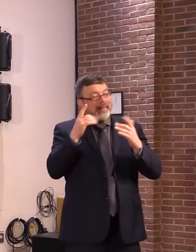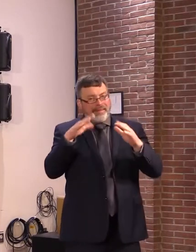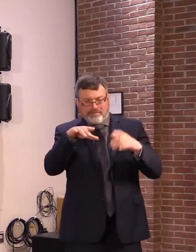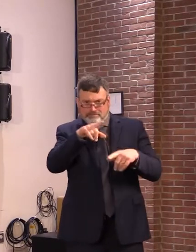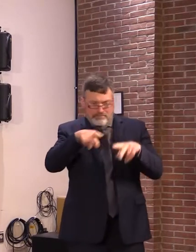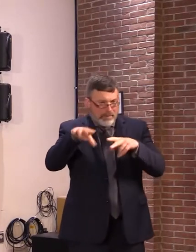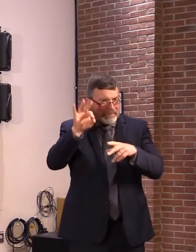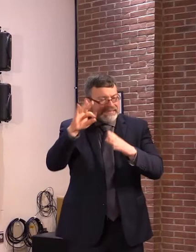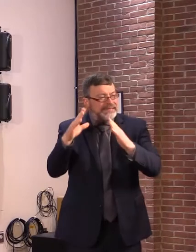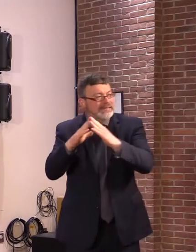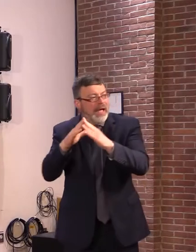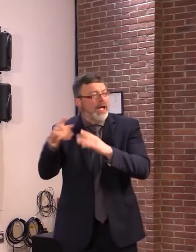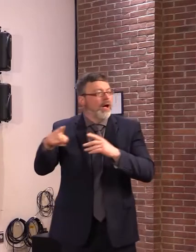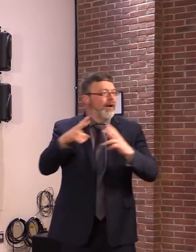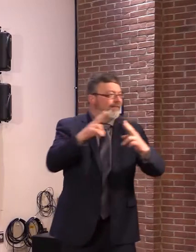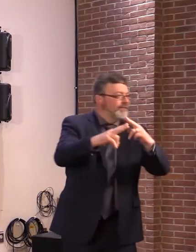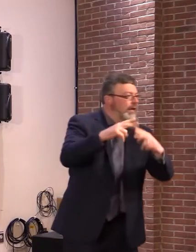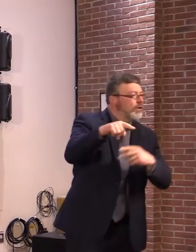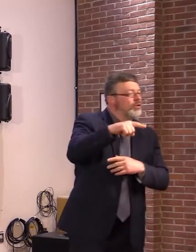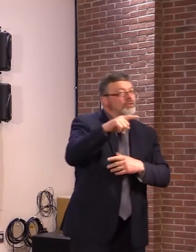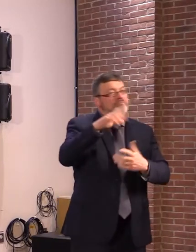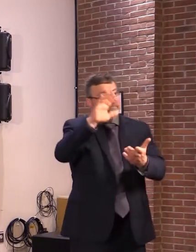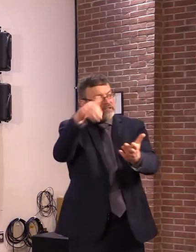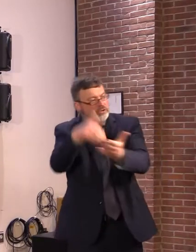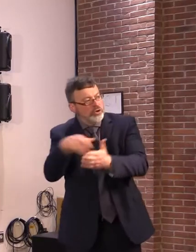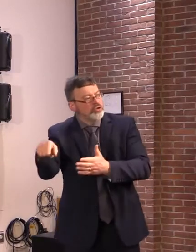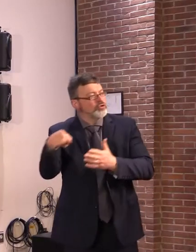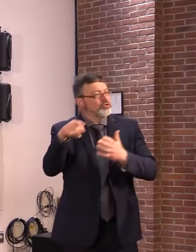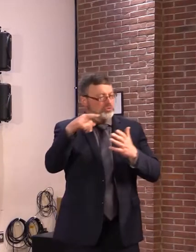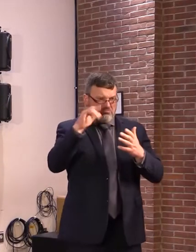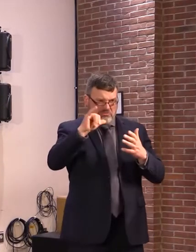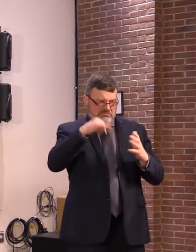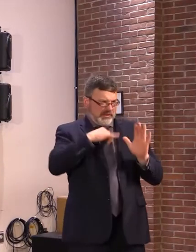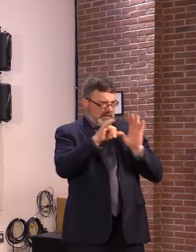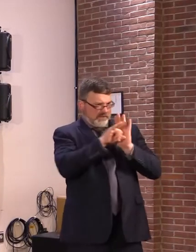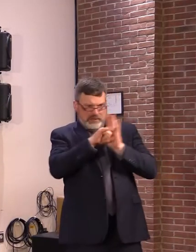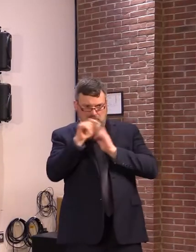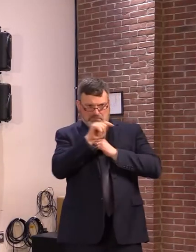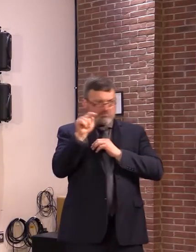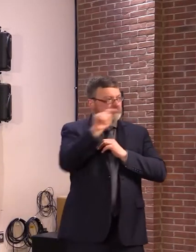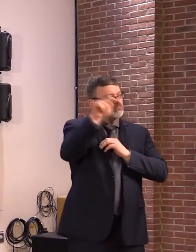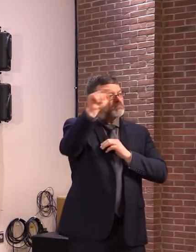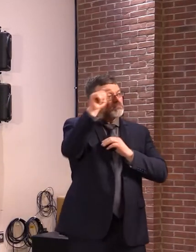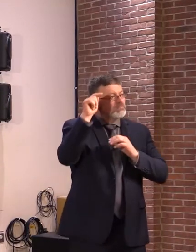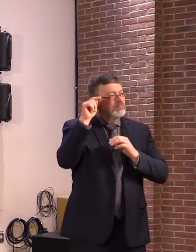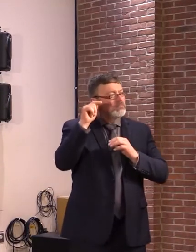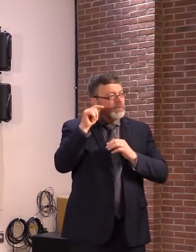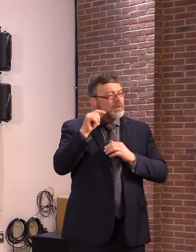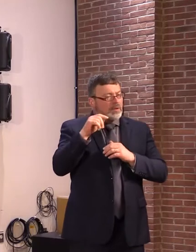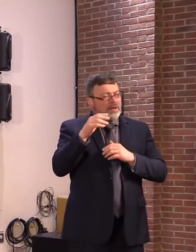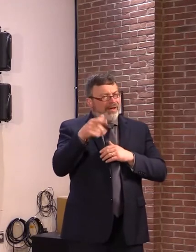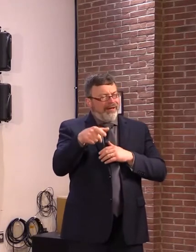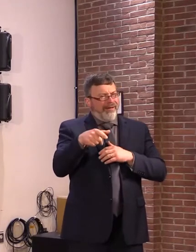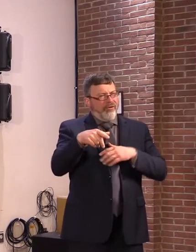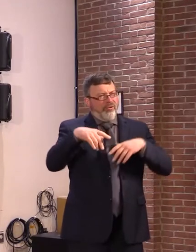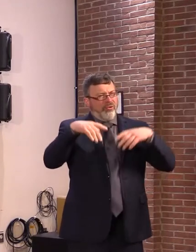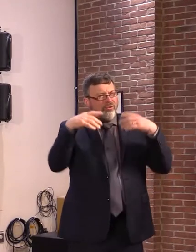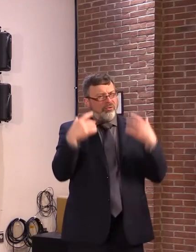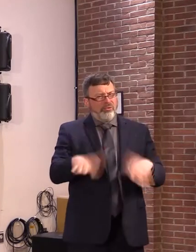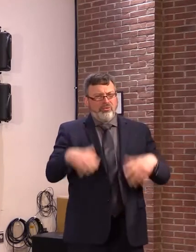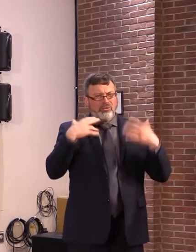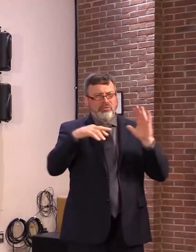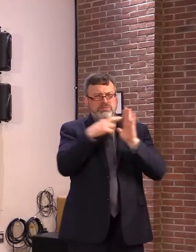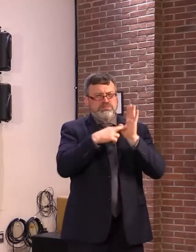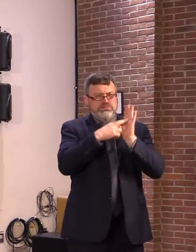town centers, these designated growth centers, they go through a rigorous planning process, which ensures the interest of the neighbors,